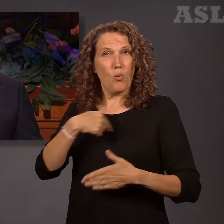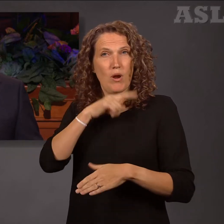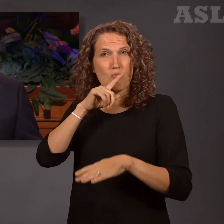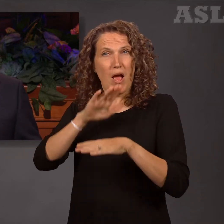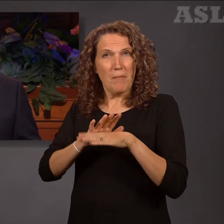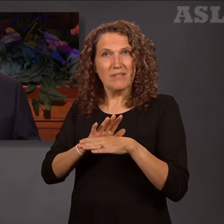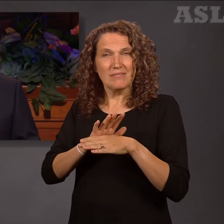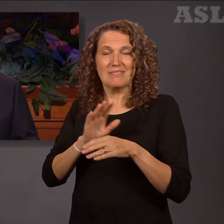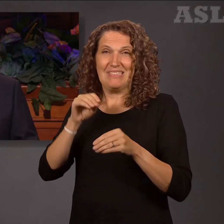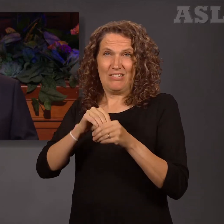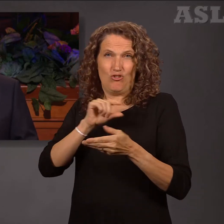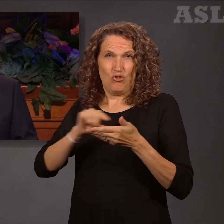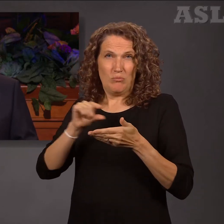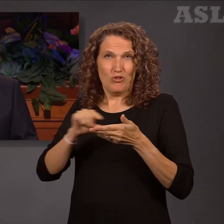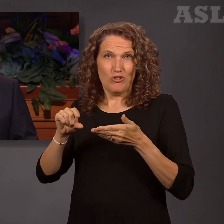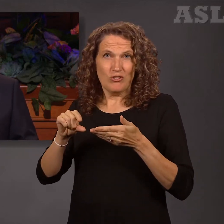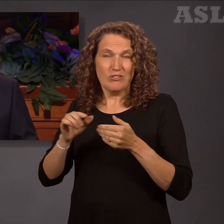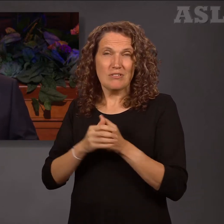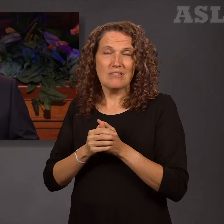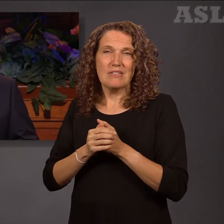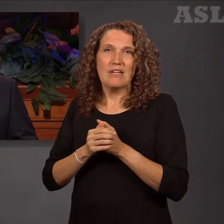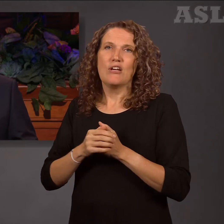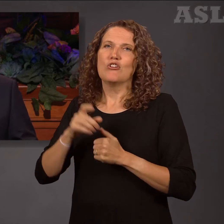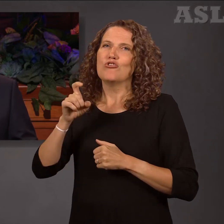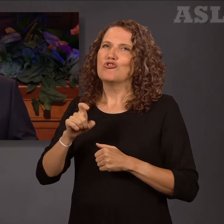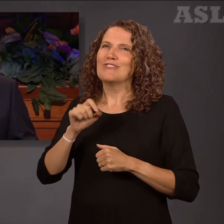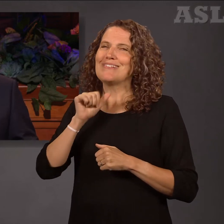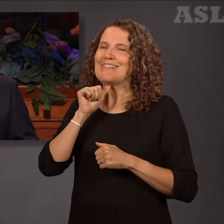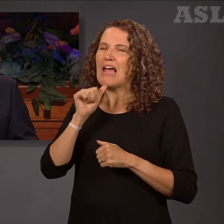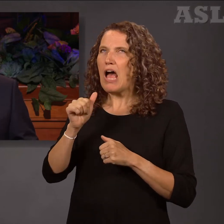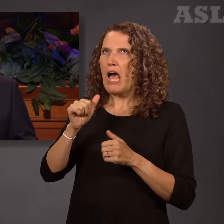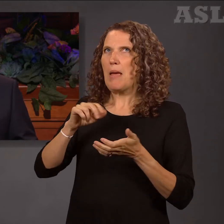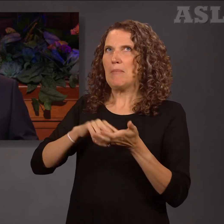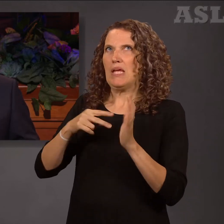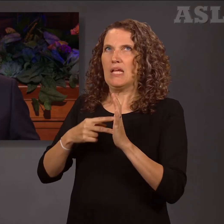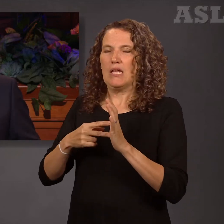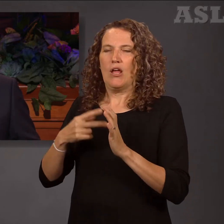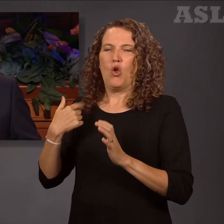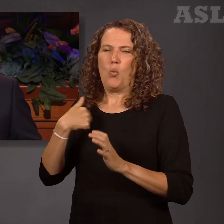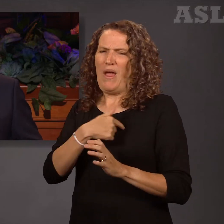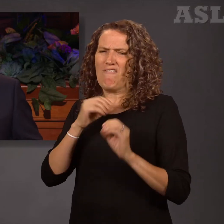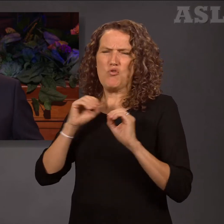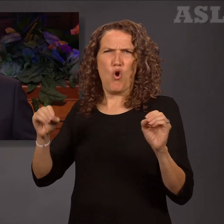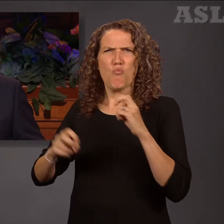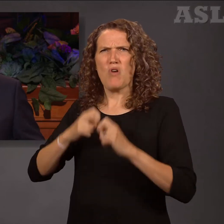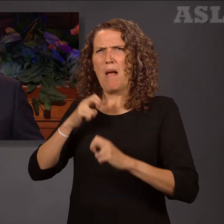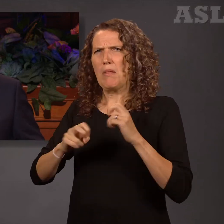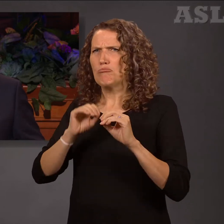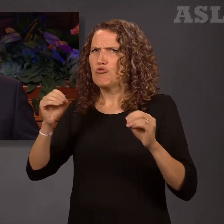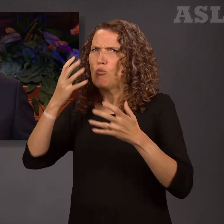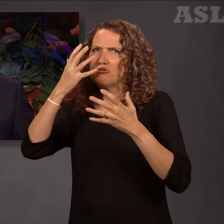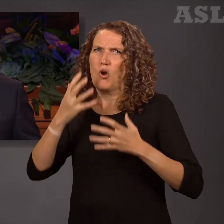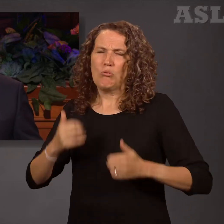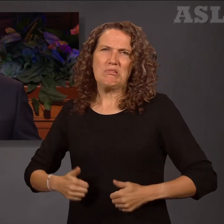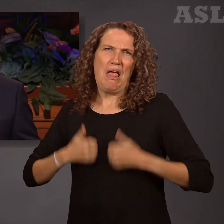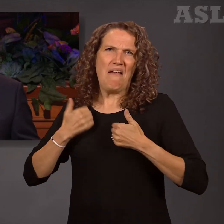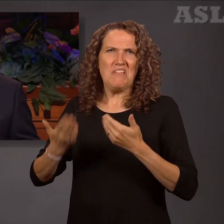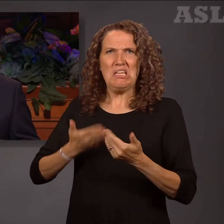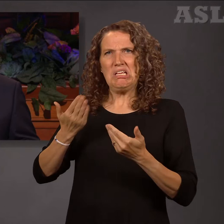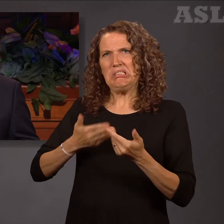purpose of our existence should not be understood to mean that we will have no difficulties or sorrows, that we will have no cracks